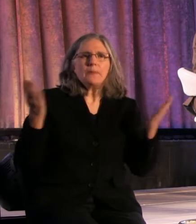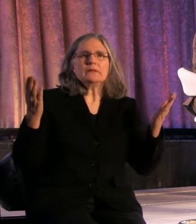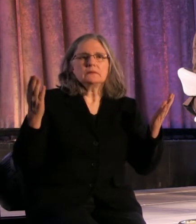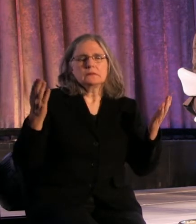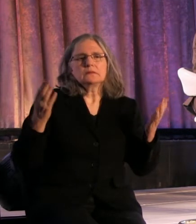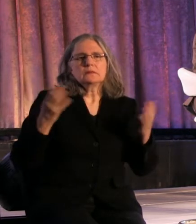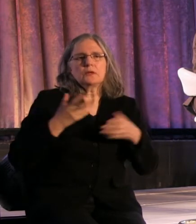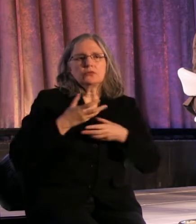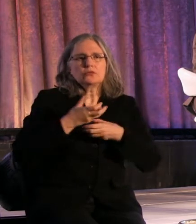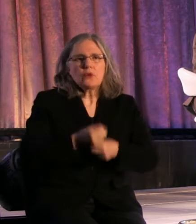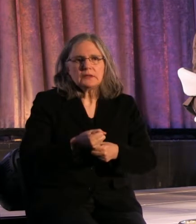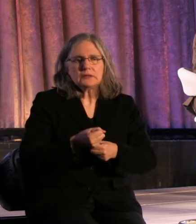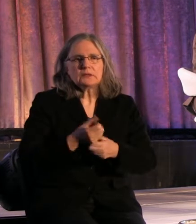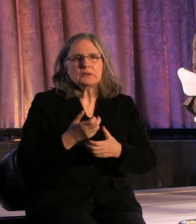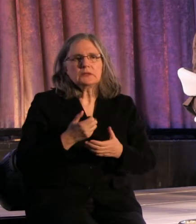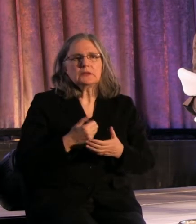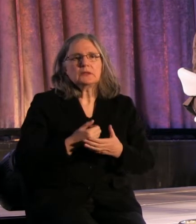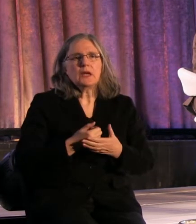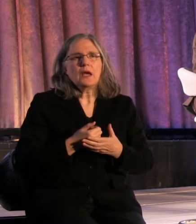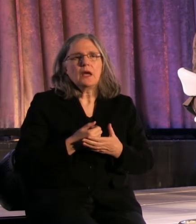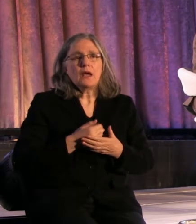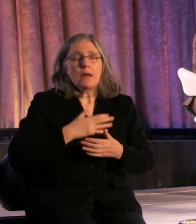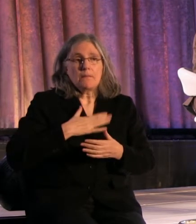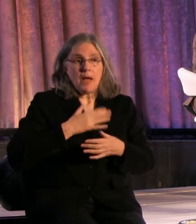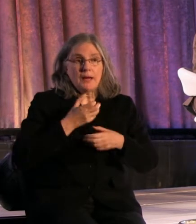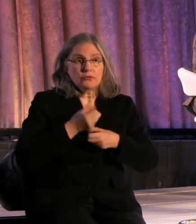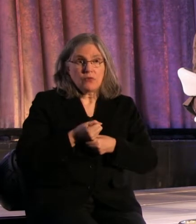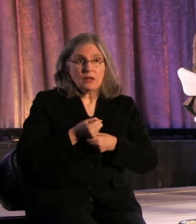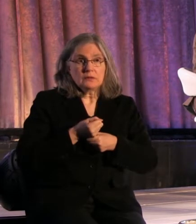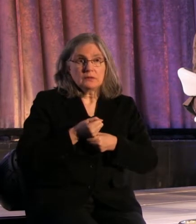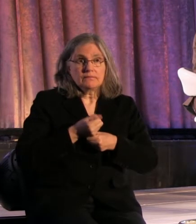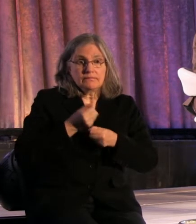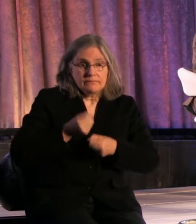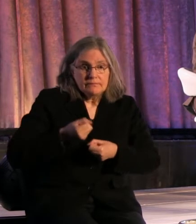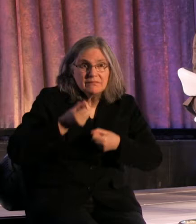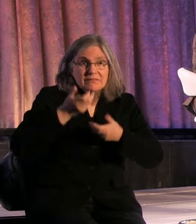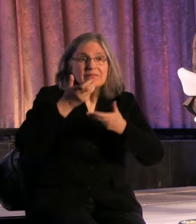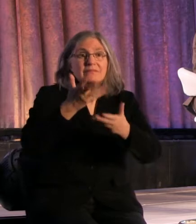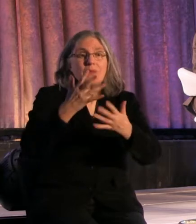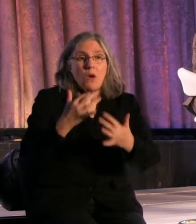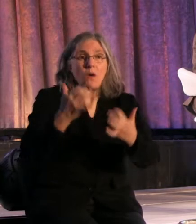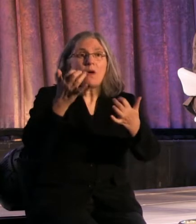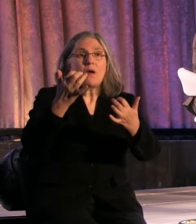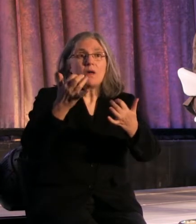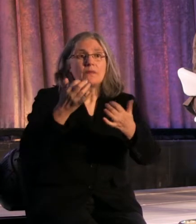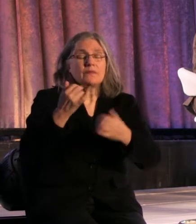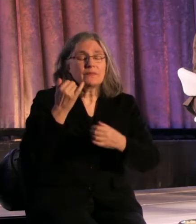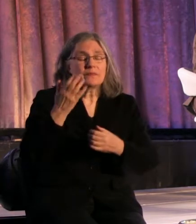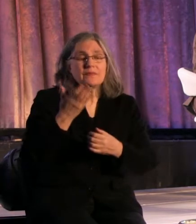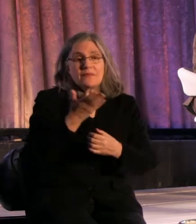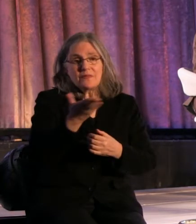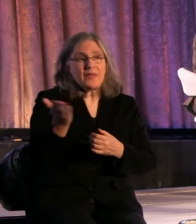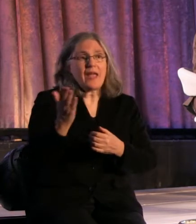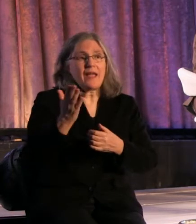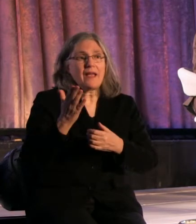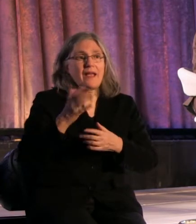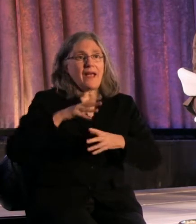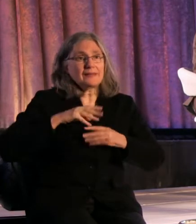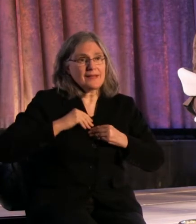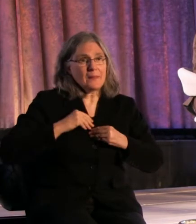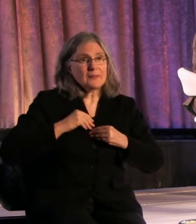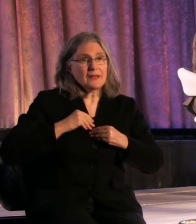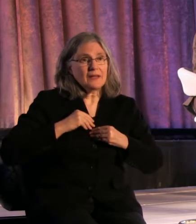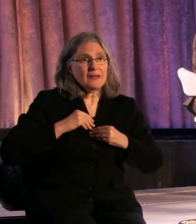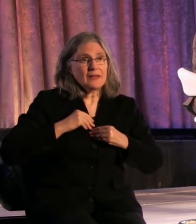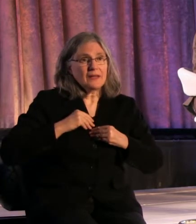If I give my trust to the audience to accept the very, very